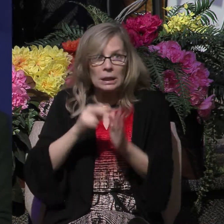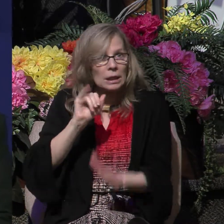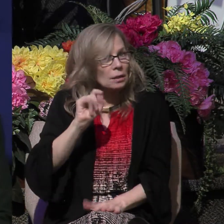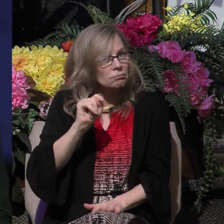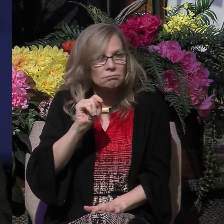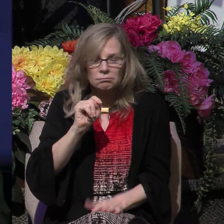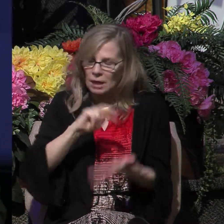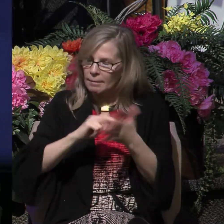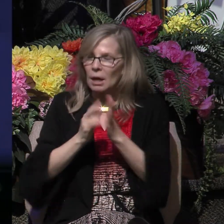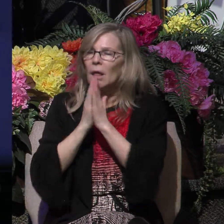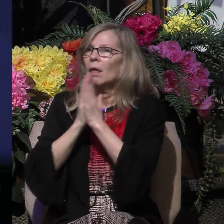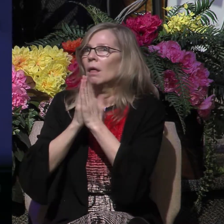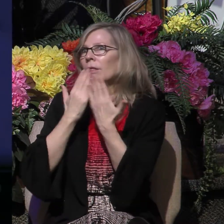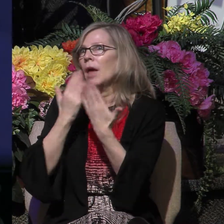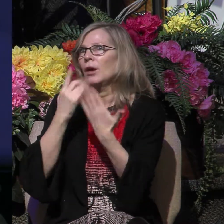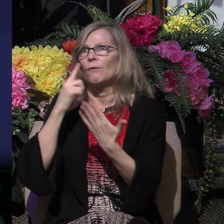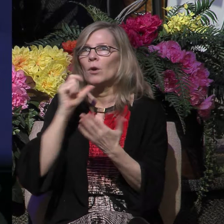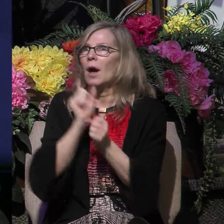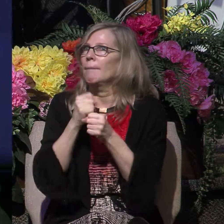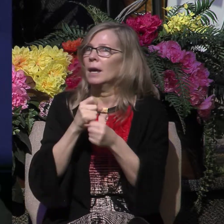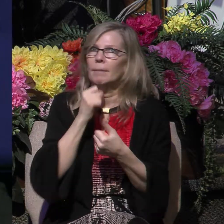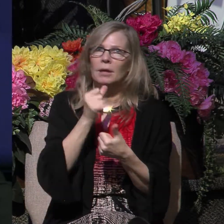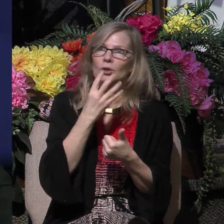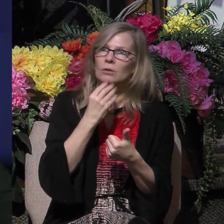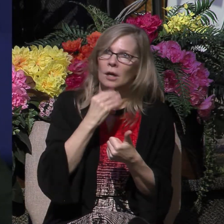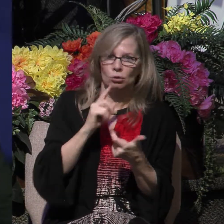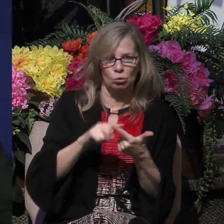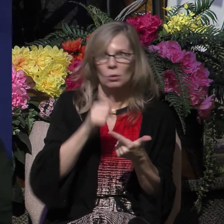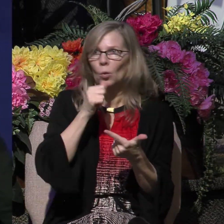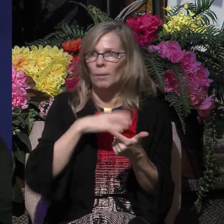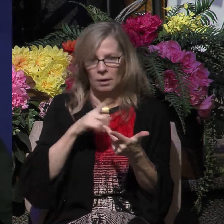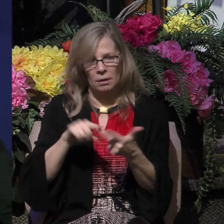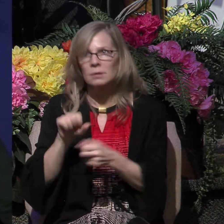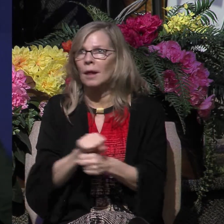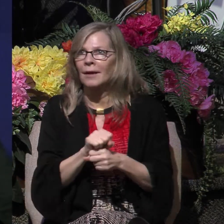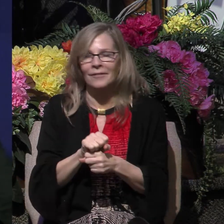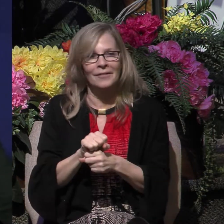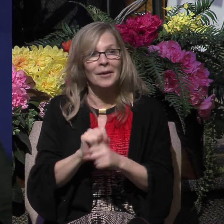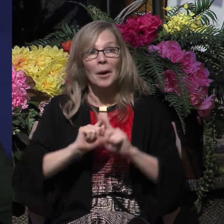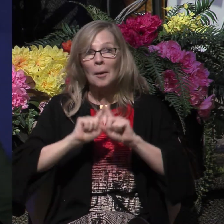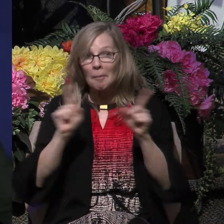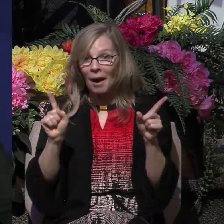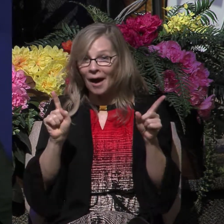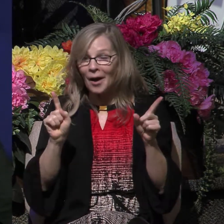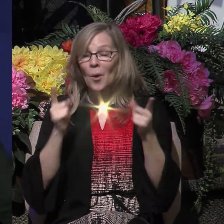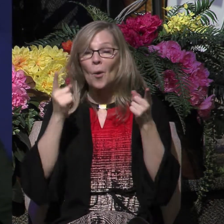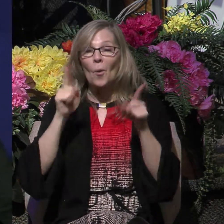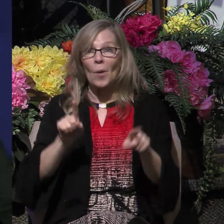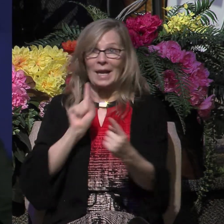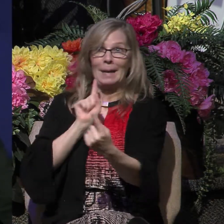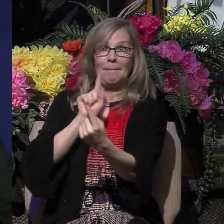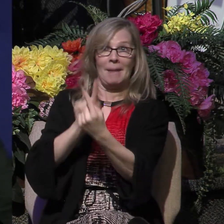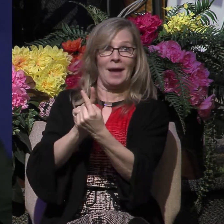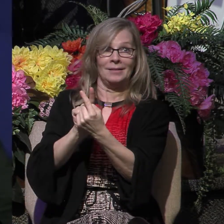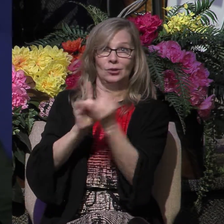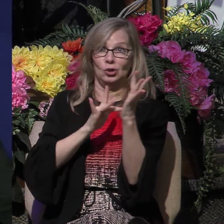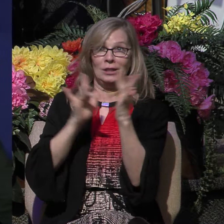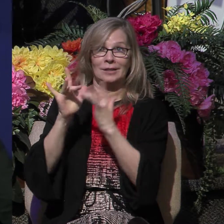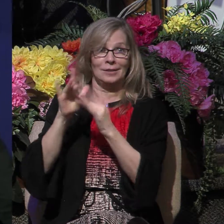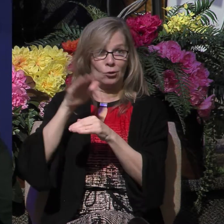But all that changed when Paul met Jesus Christ as his Lord and Savior on the road to Damascus. See, not only